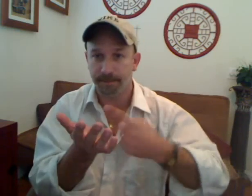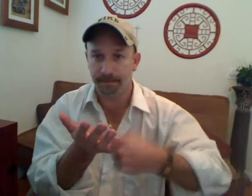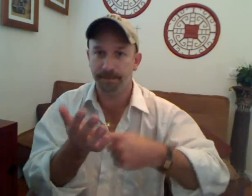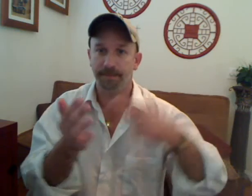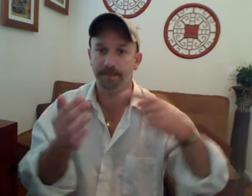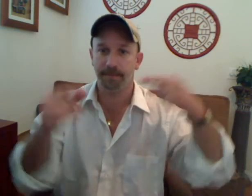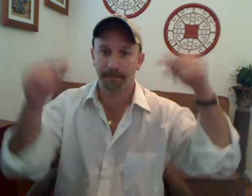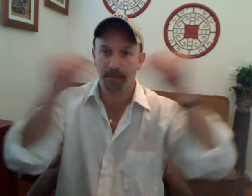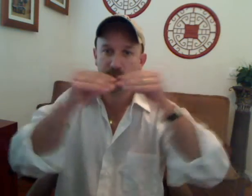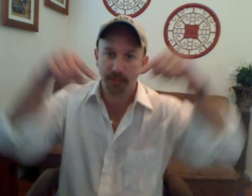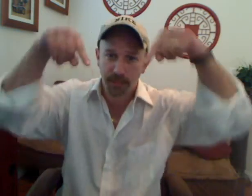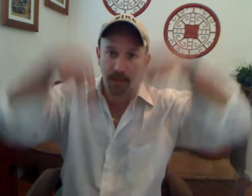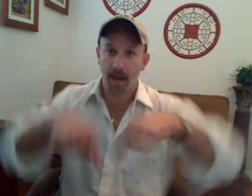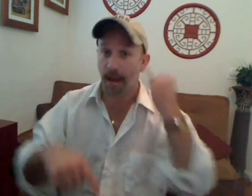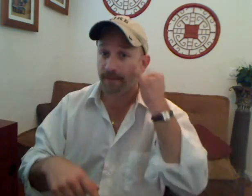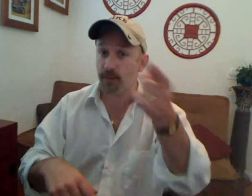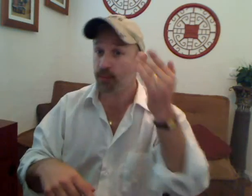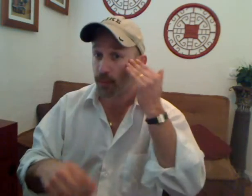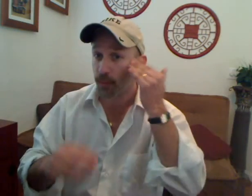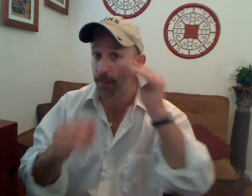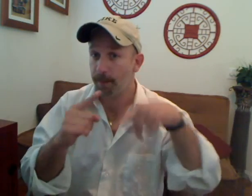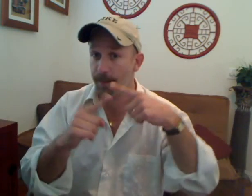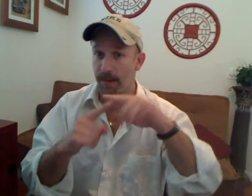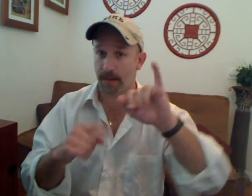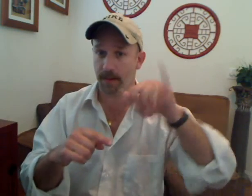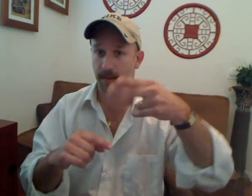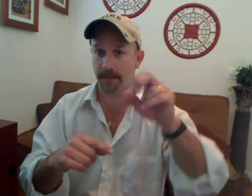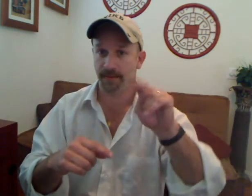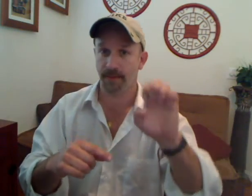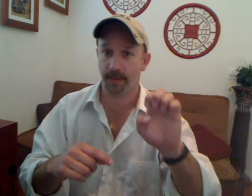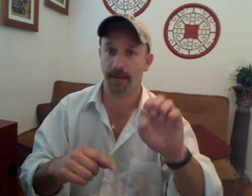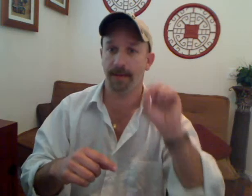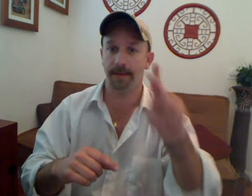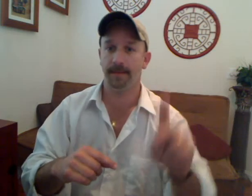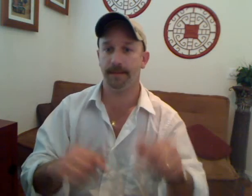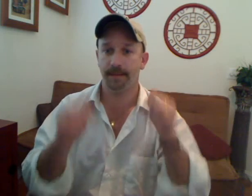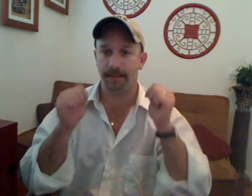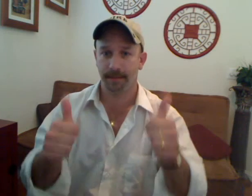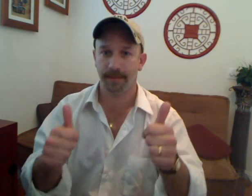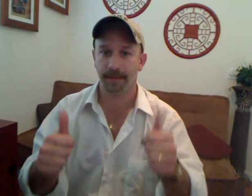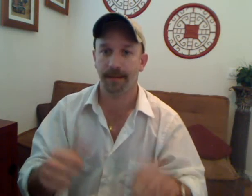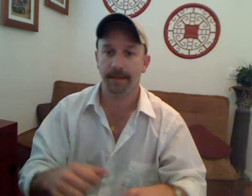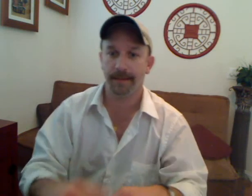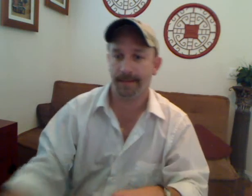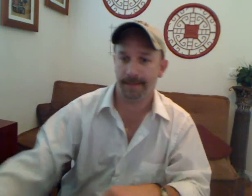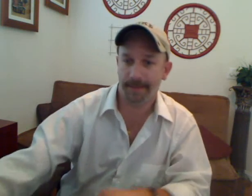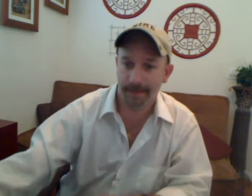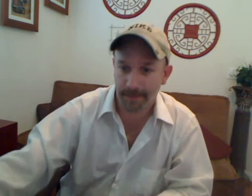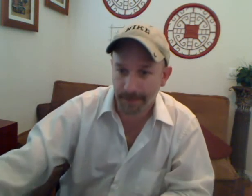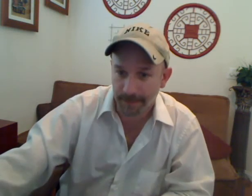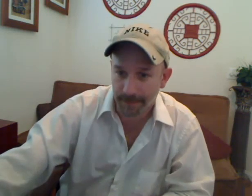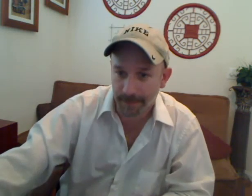I wish everything was back to the way it was before I met you, and that the map appeared next to Timmy Turner's back!